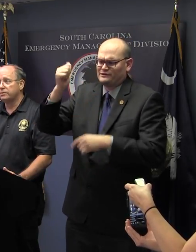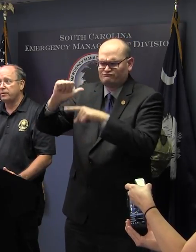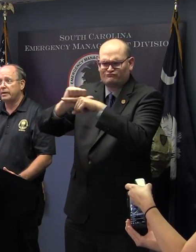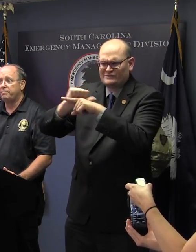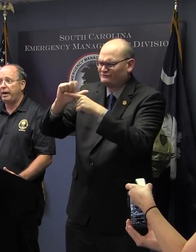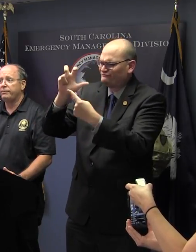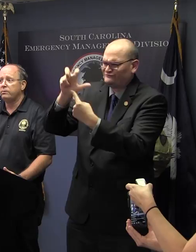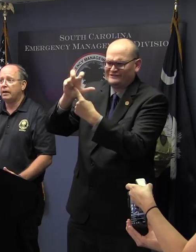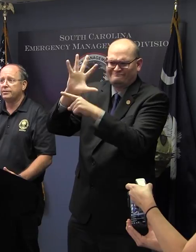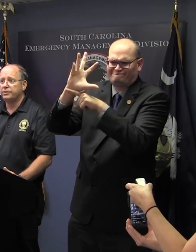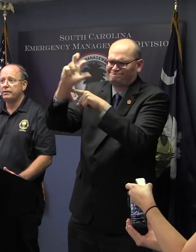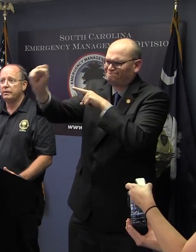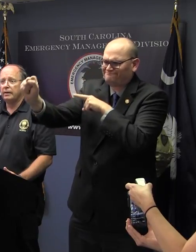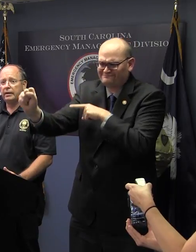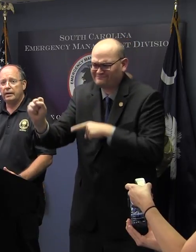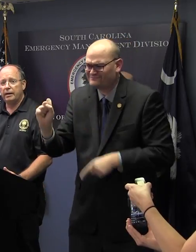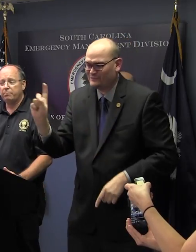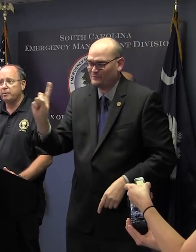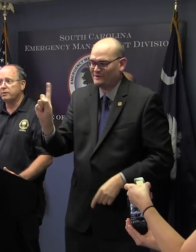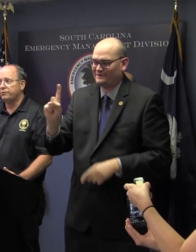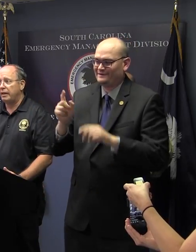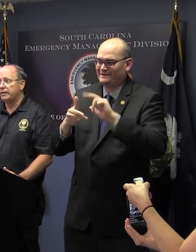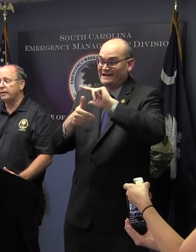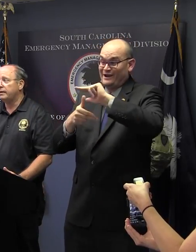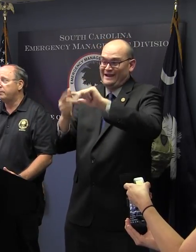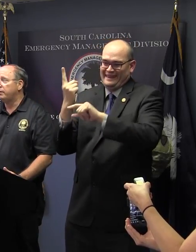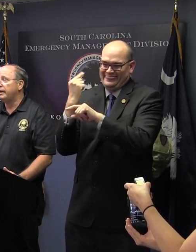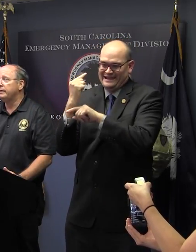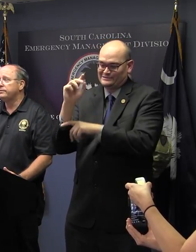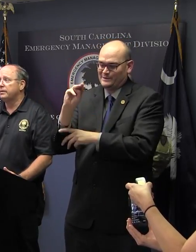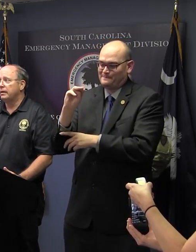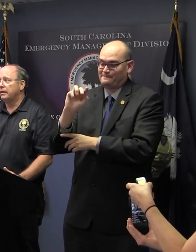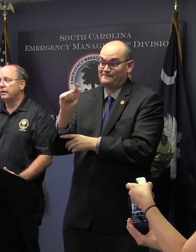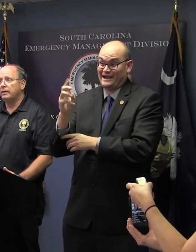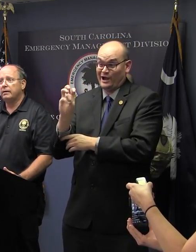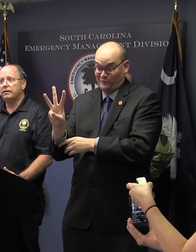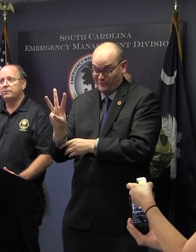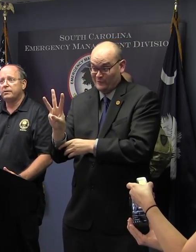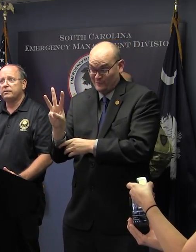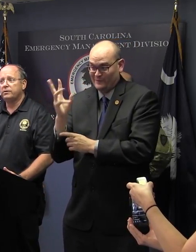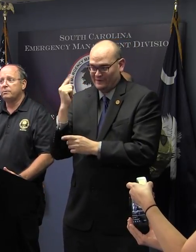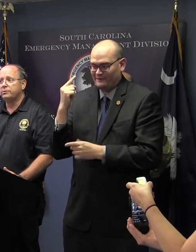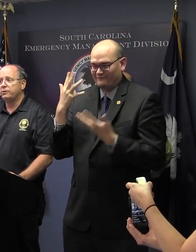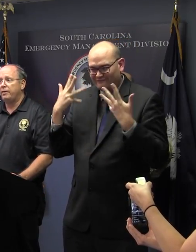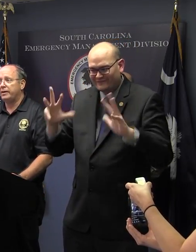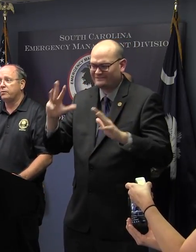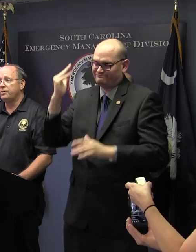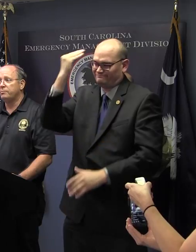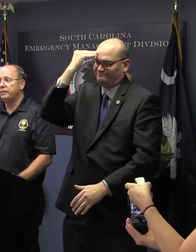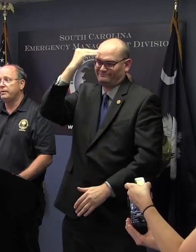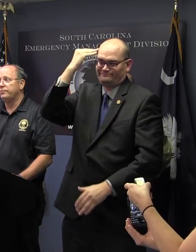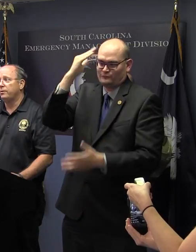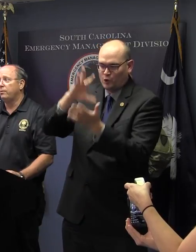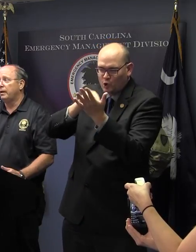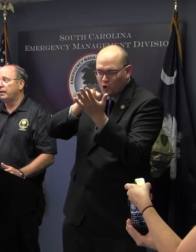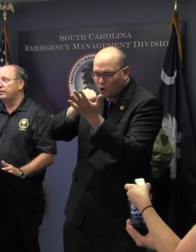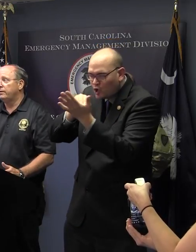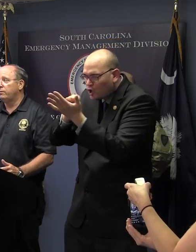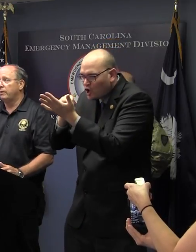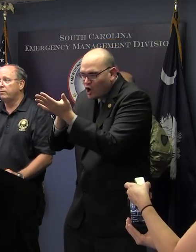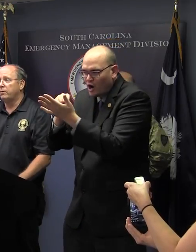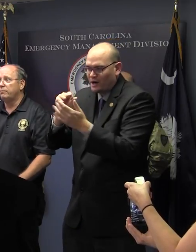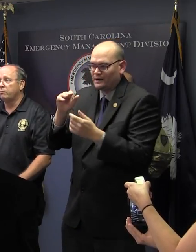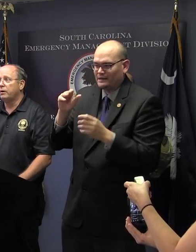recently was Hurricane Matthew last year. And that pretty much validated our plans, especially in terms of the evacuation piece. So,